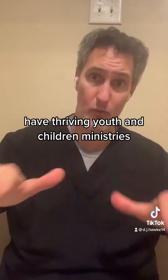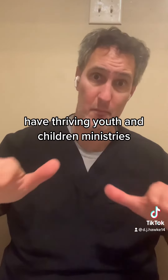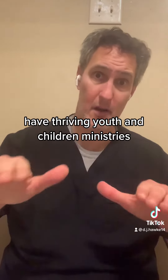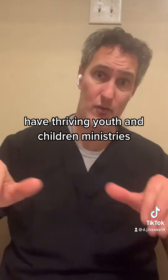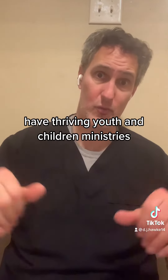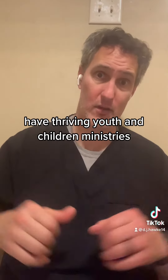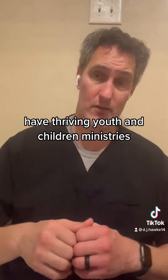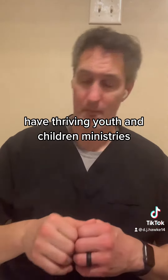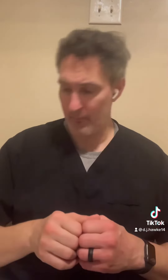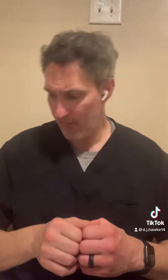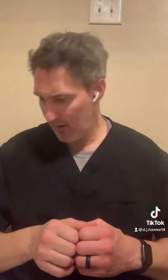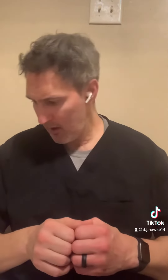ministries.